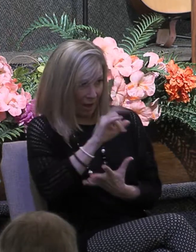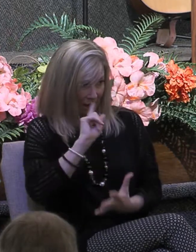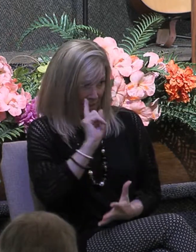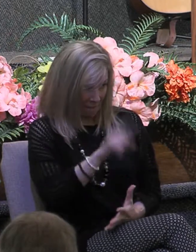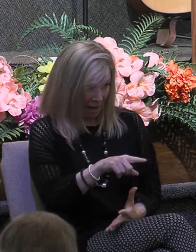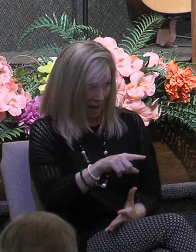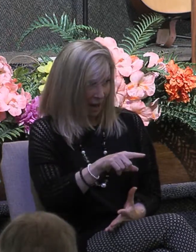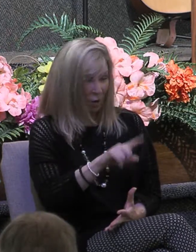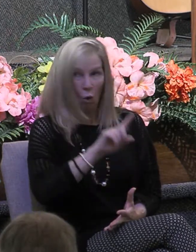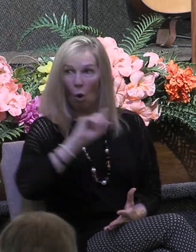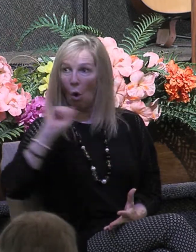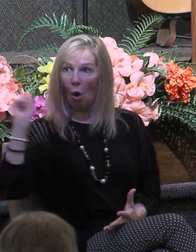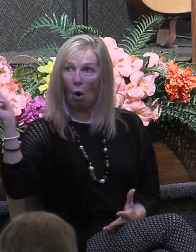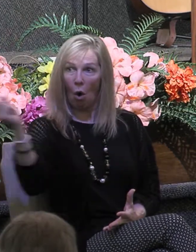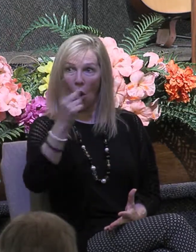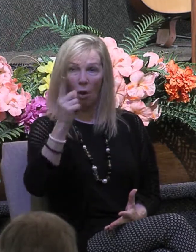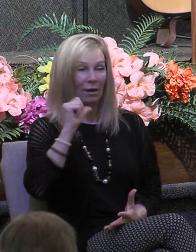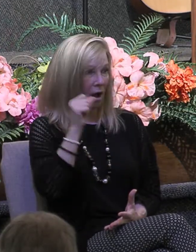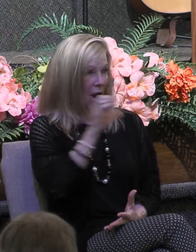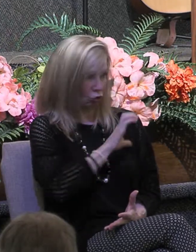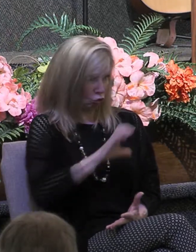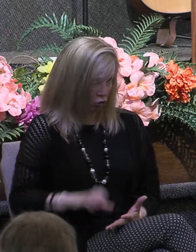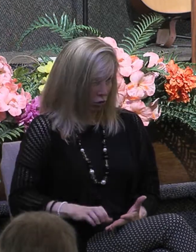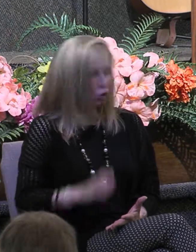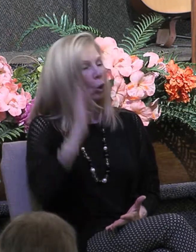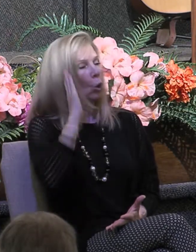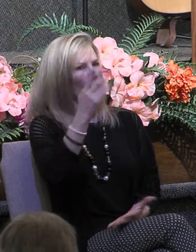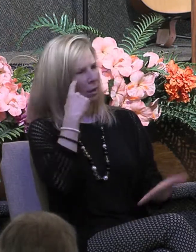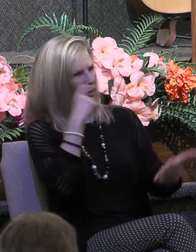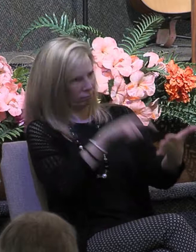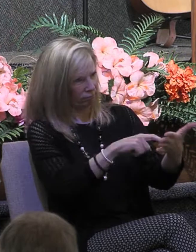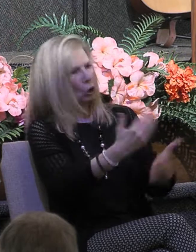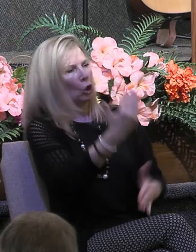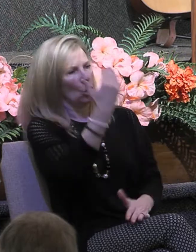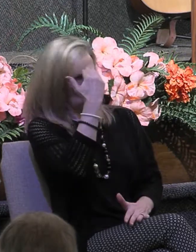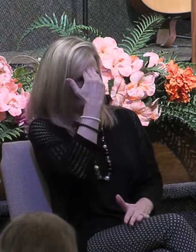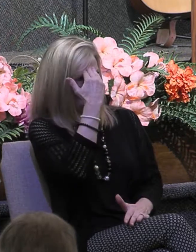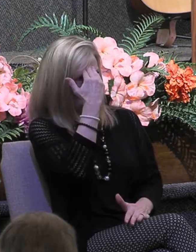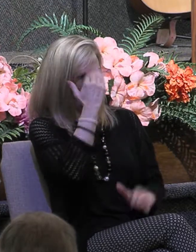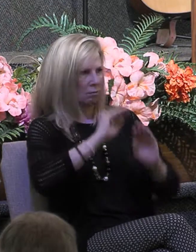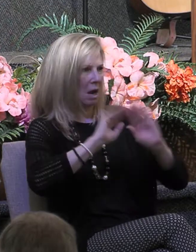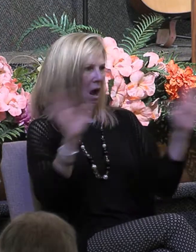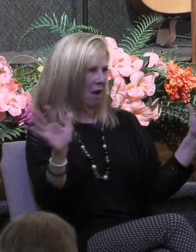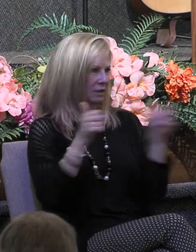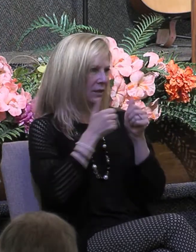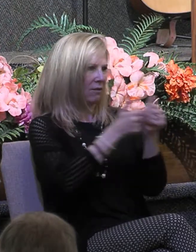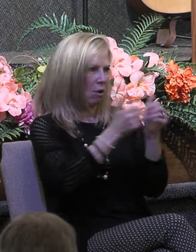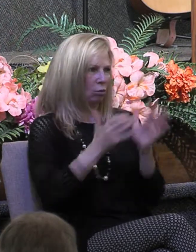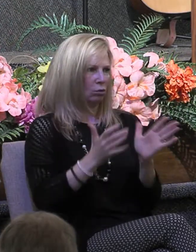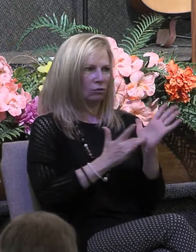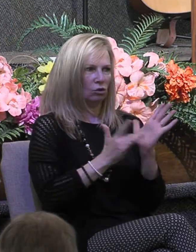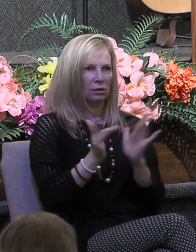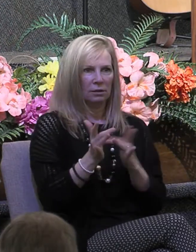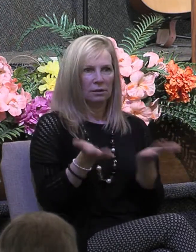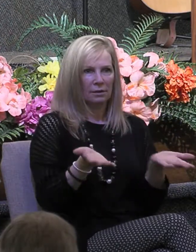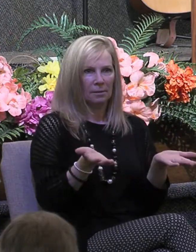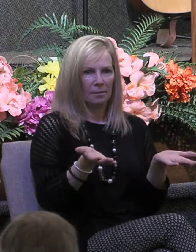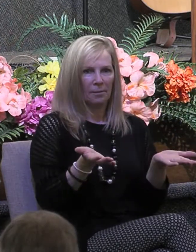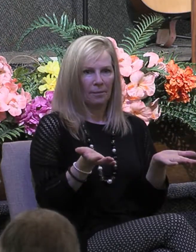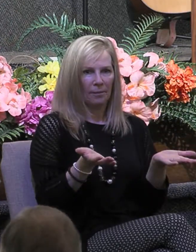other words, according to